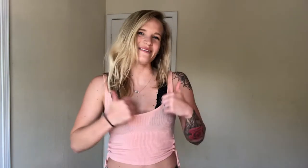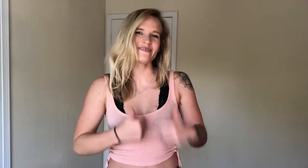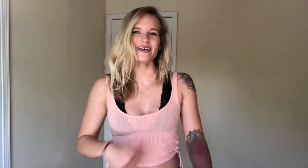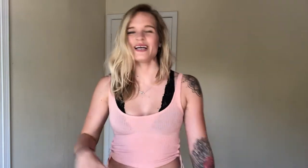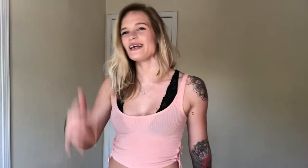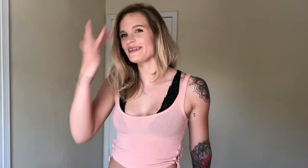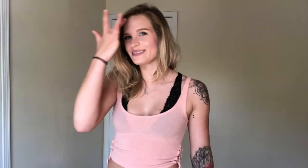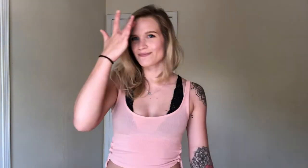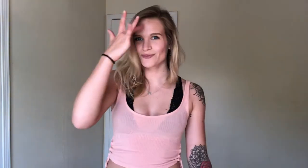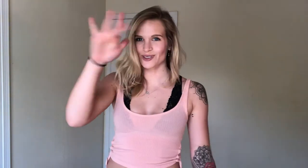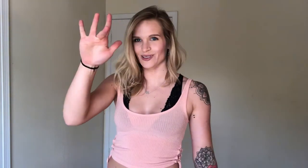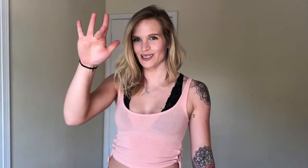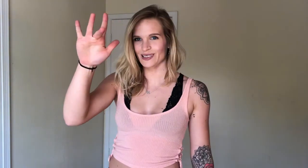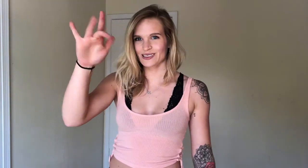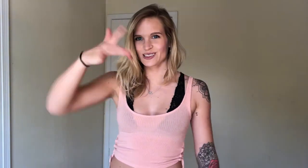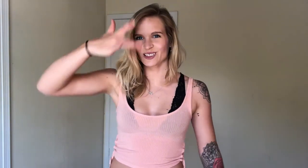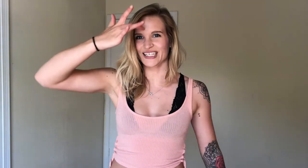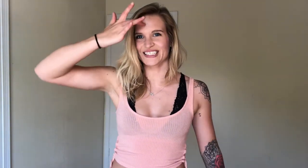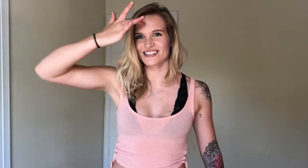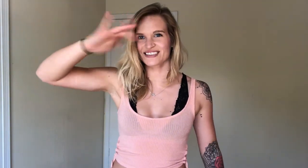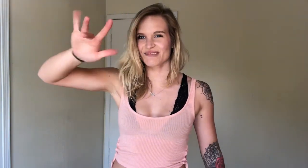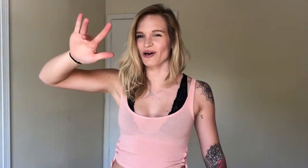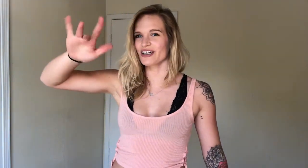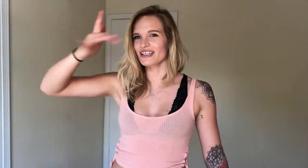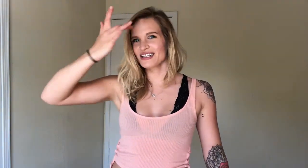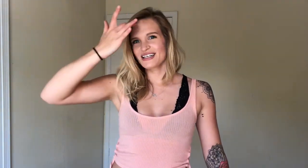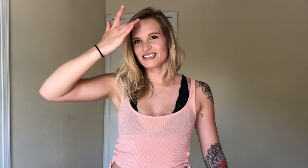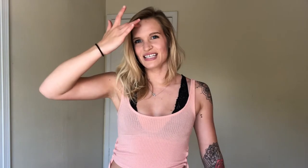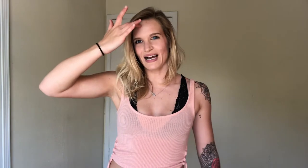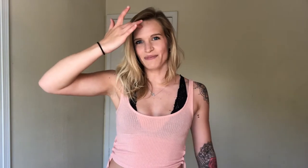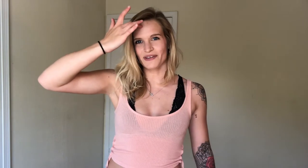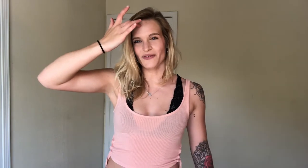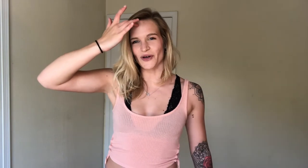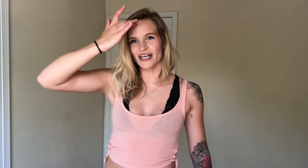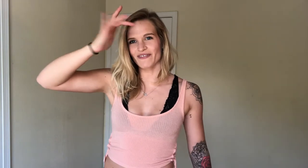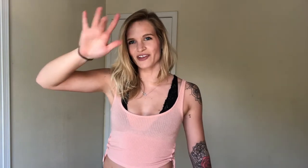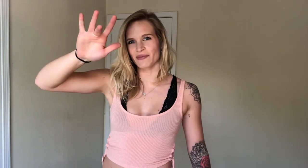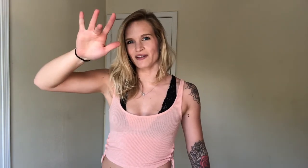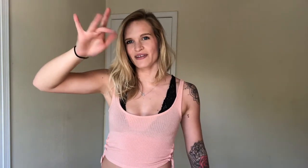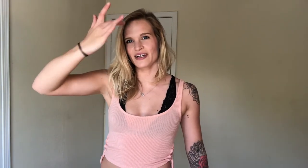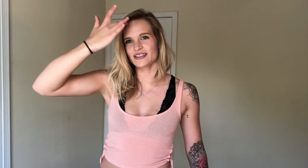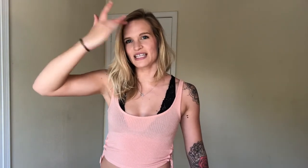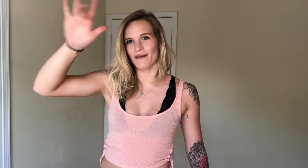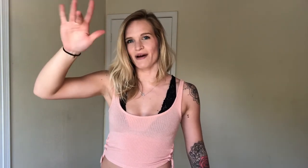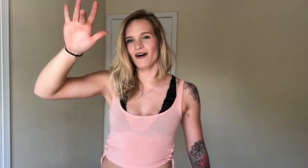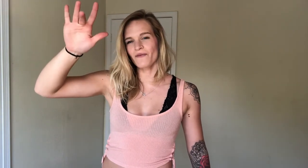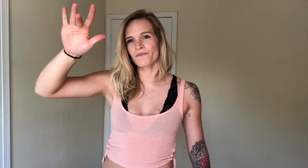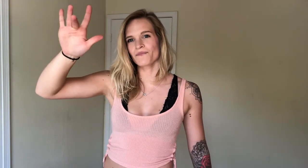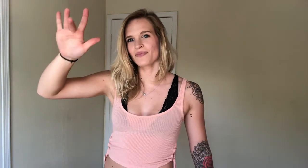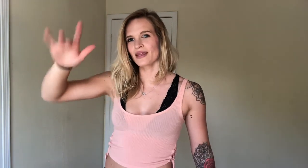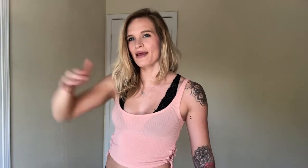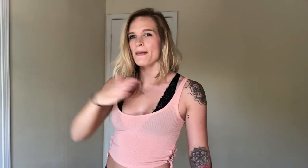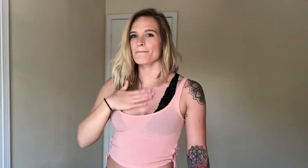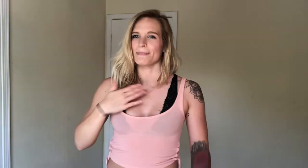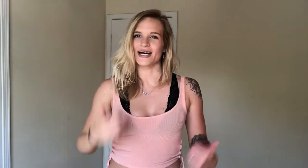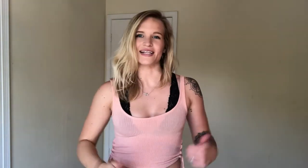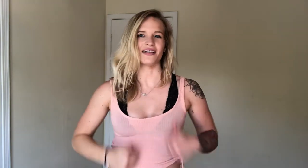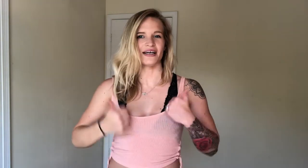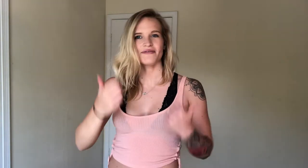is brilliant. So I signed smart, tap your forehead with your middle finger and tap out. My life